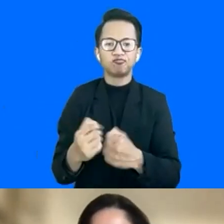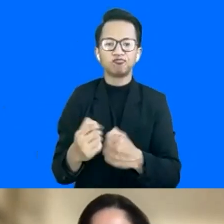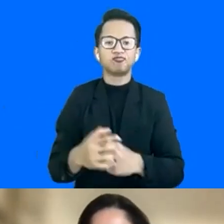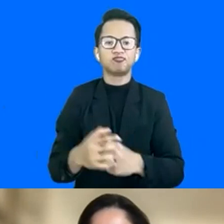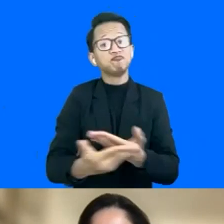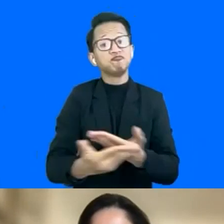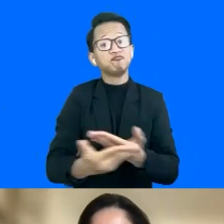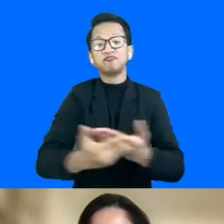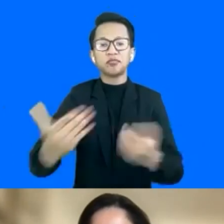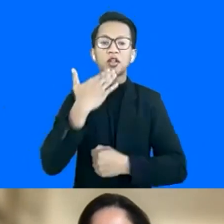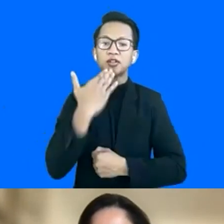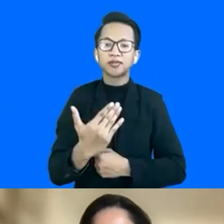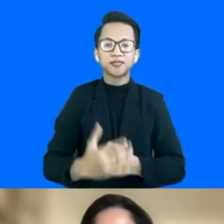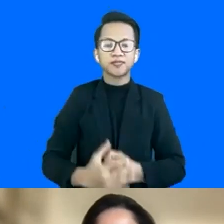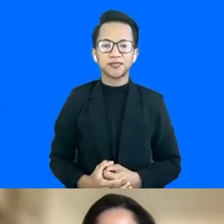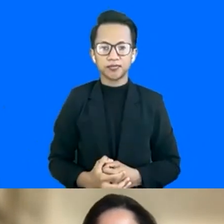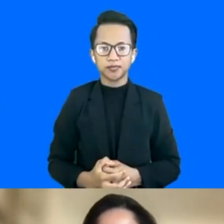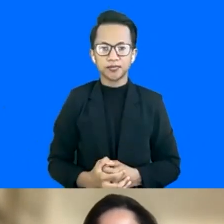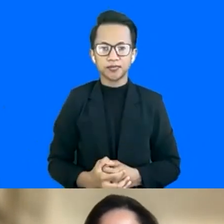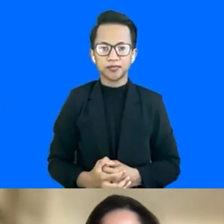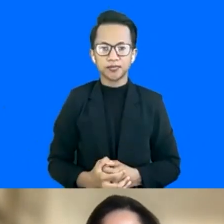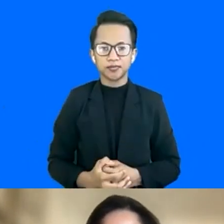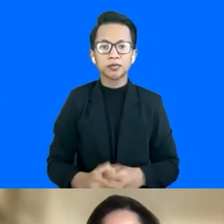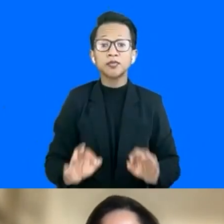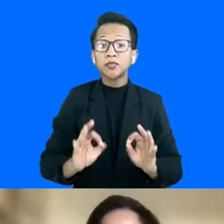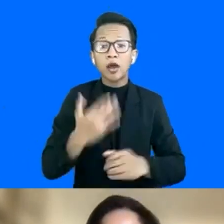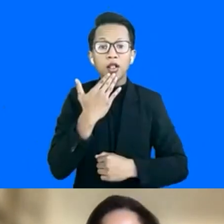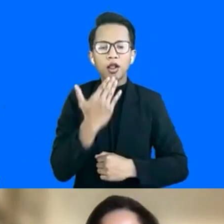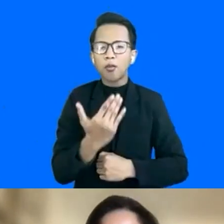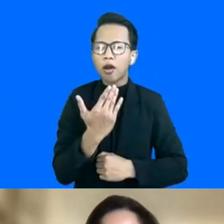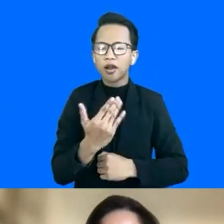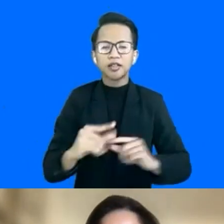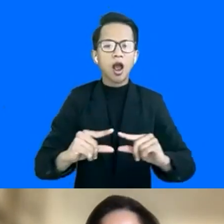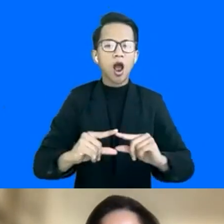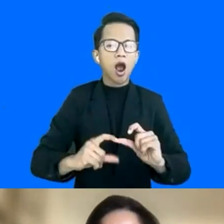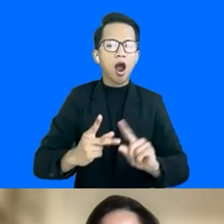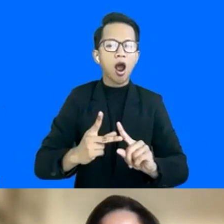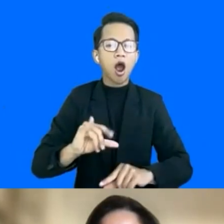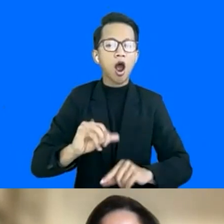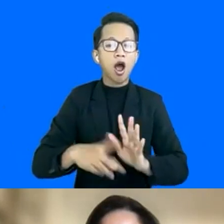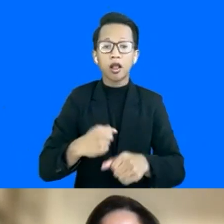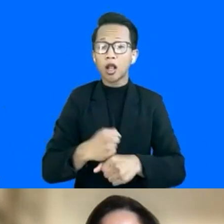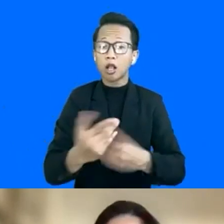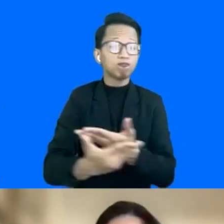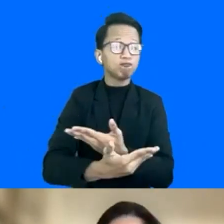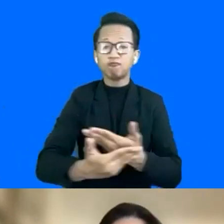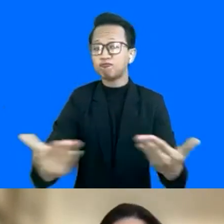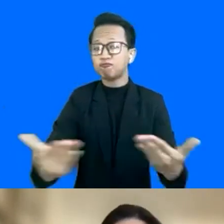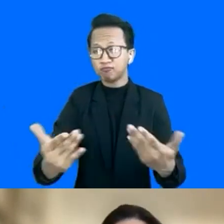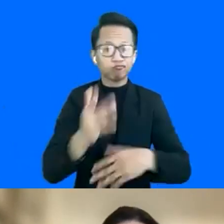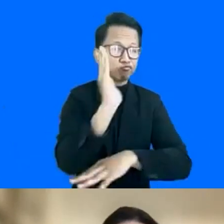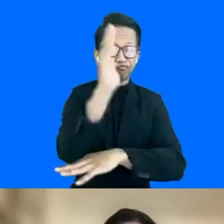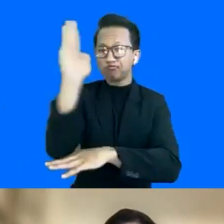now thank you very much yes thank you Aisling so thank you very much again to all of the great panelists